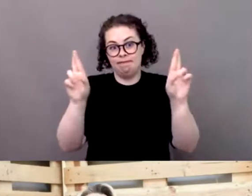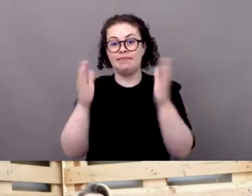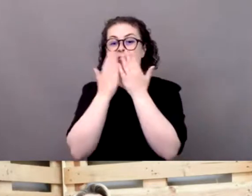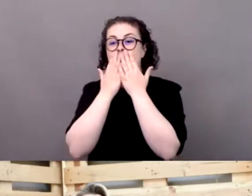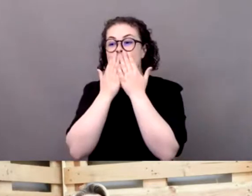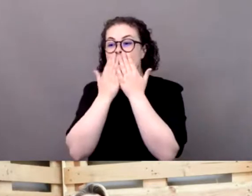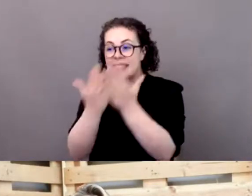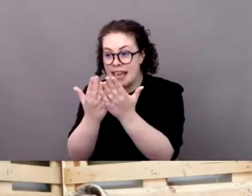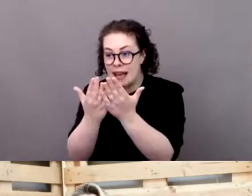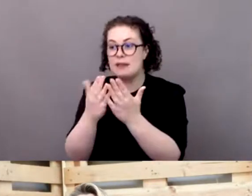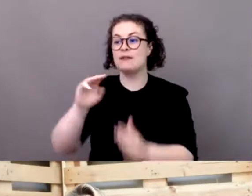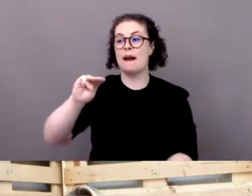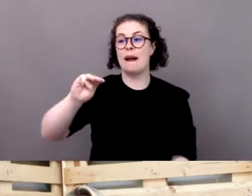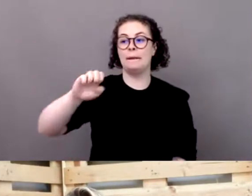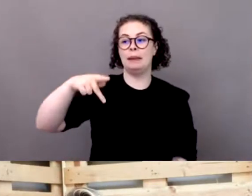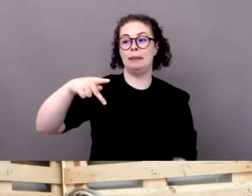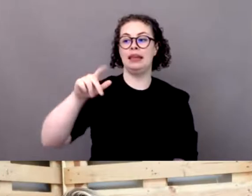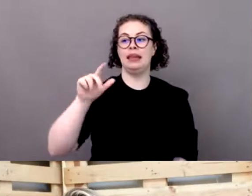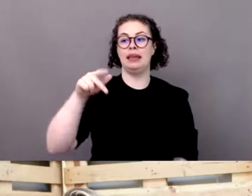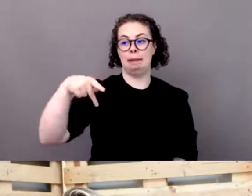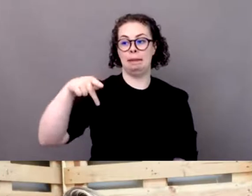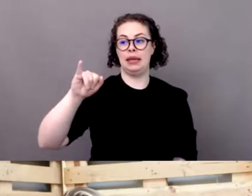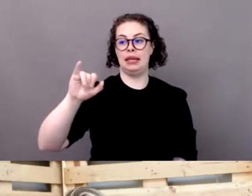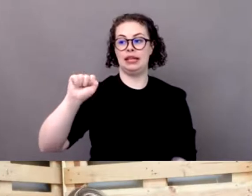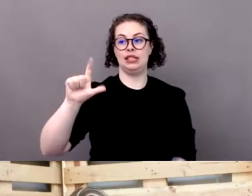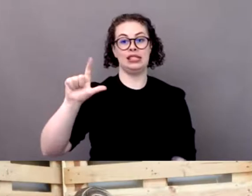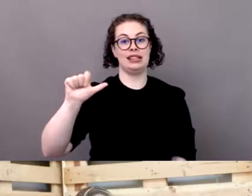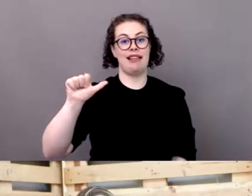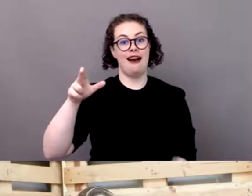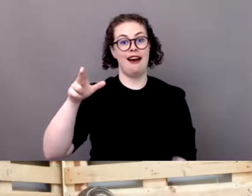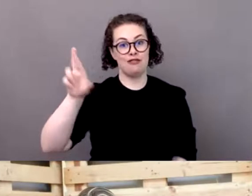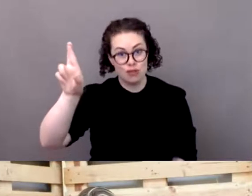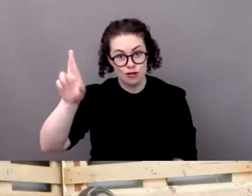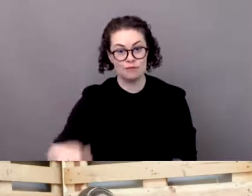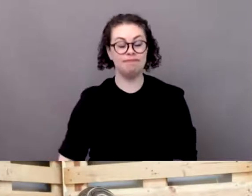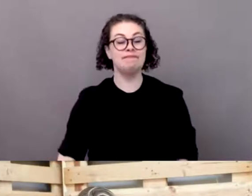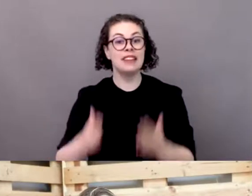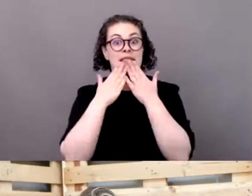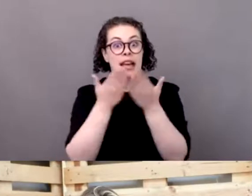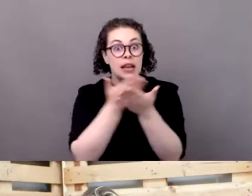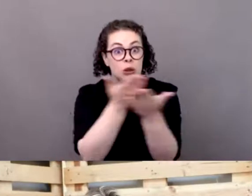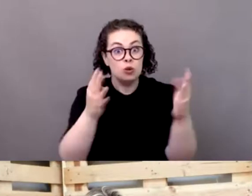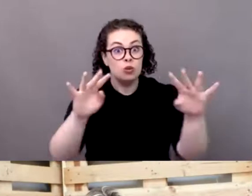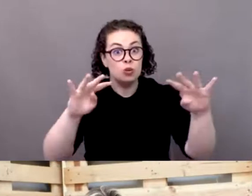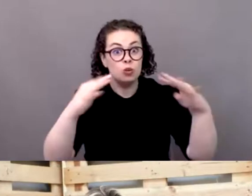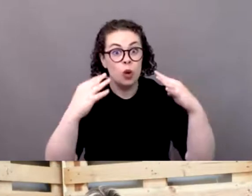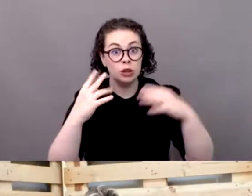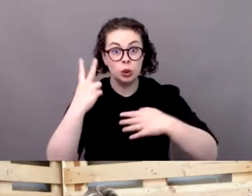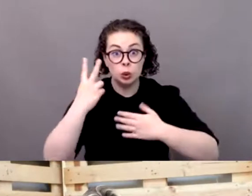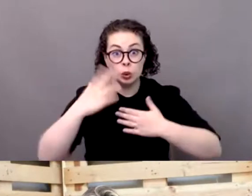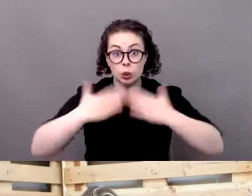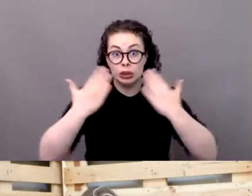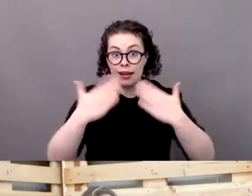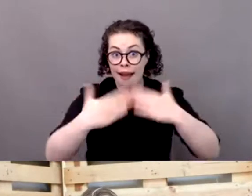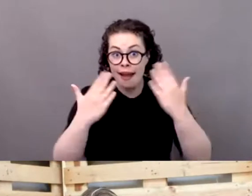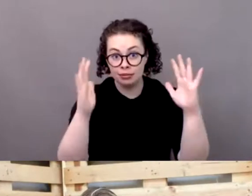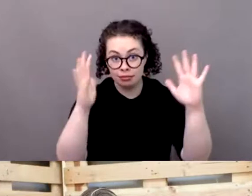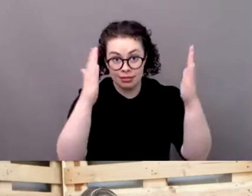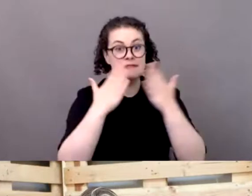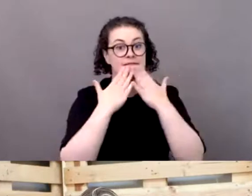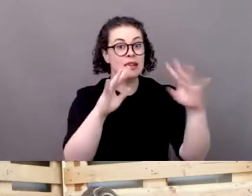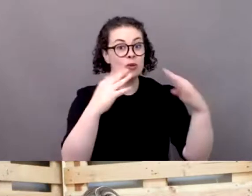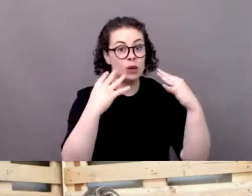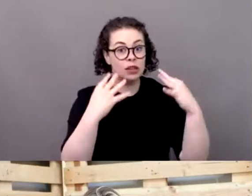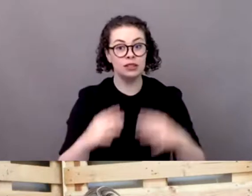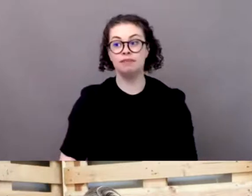thanks to you who followed us for two days a very special special thank you to amandine